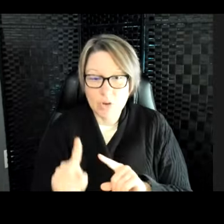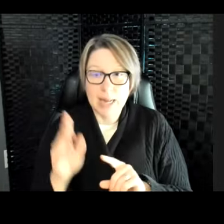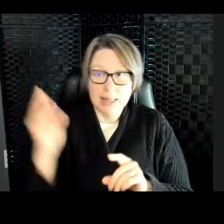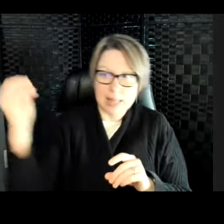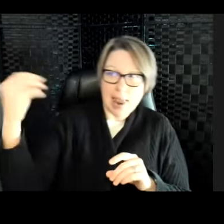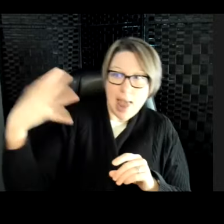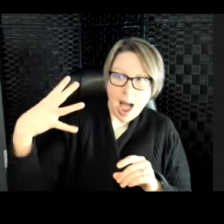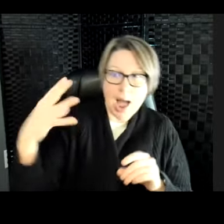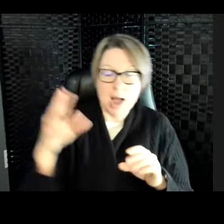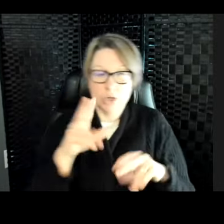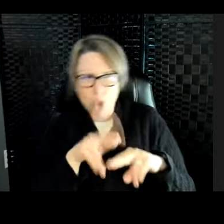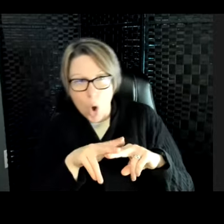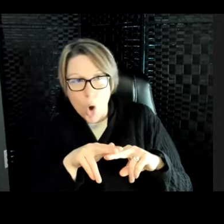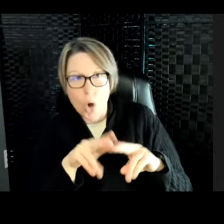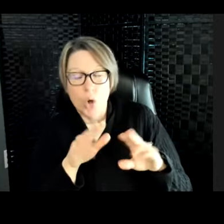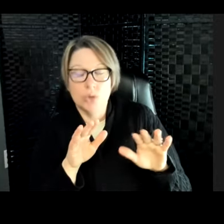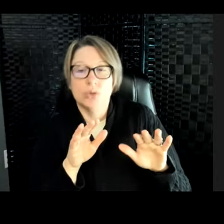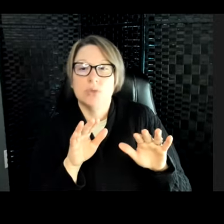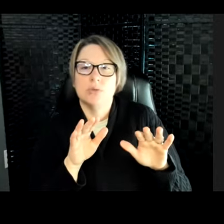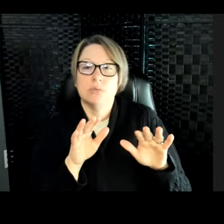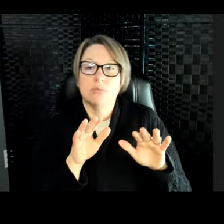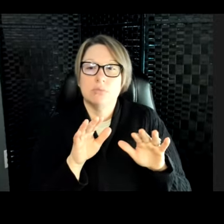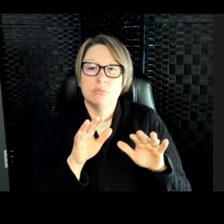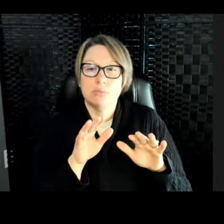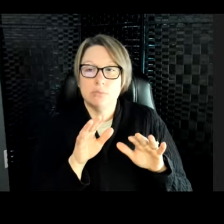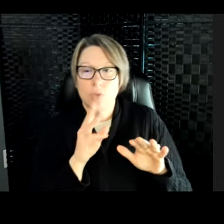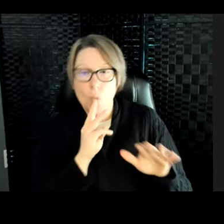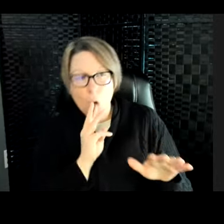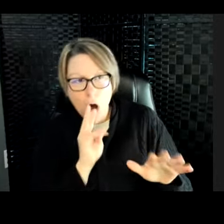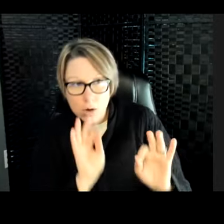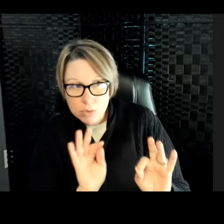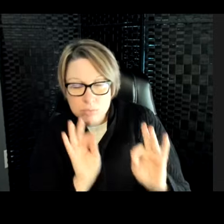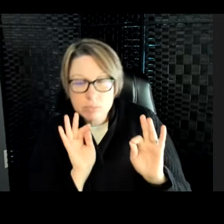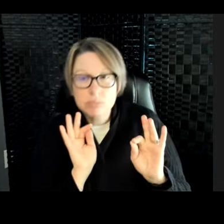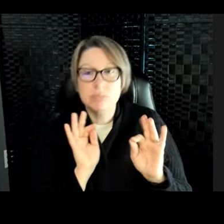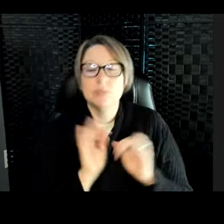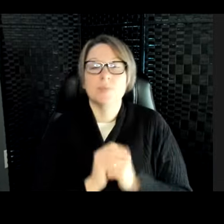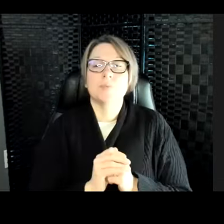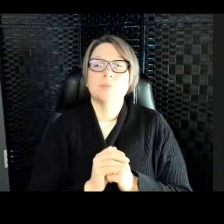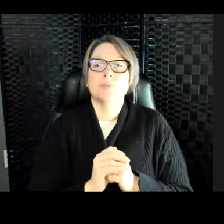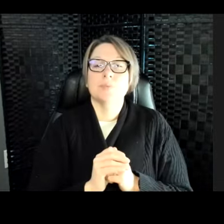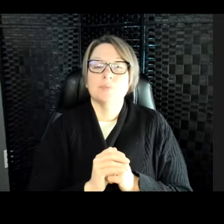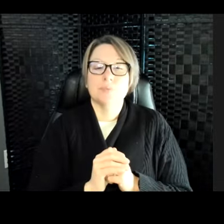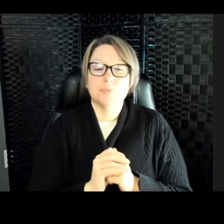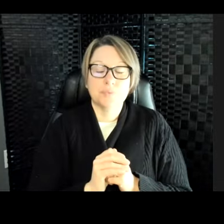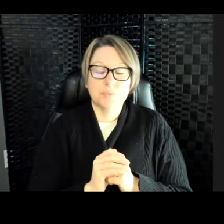salt, salt content in the water. Let's see, a question of what eats coral.